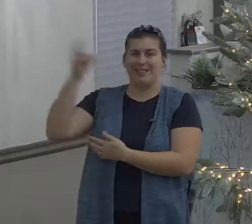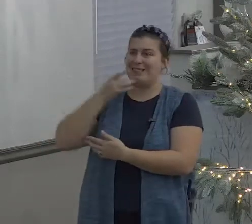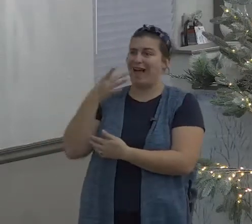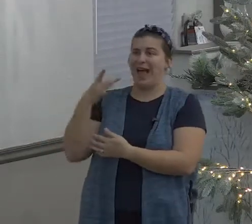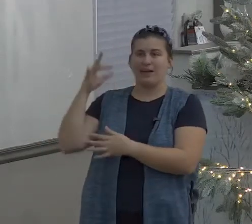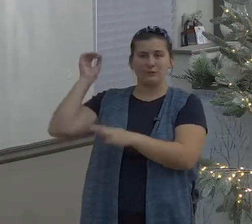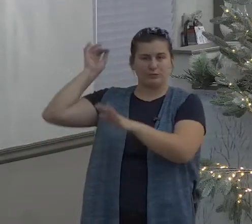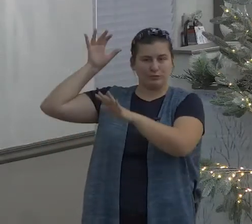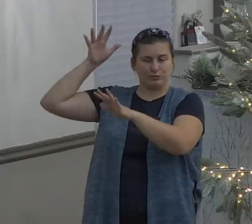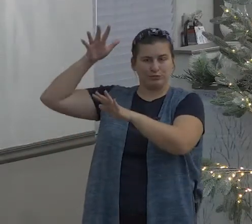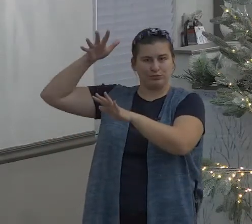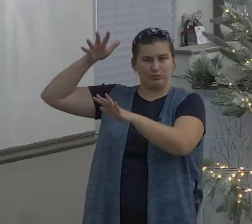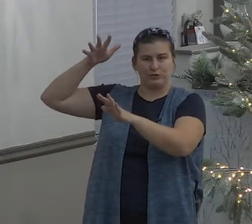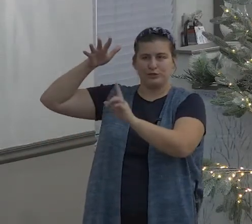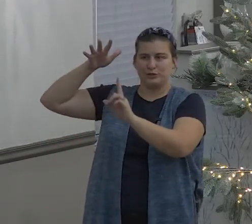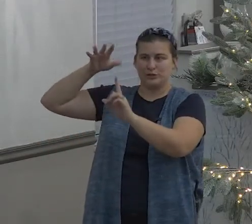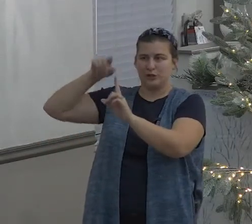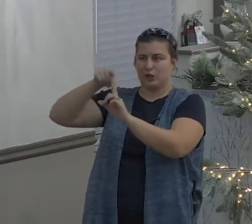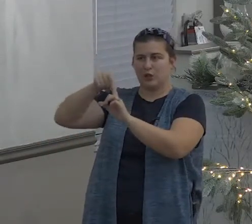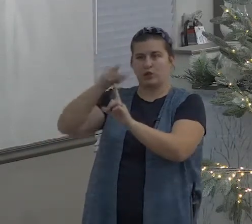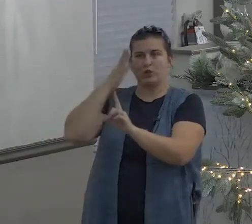we ought not to be afraid of shadows